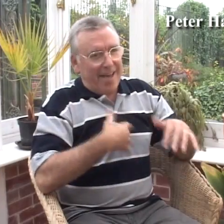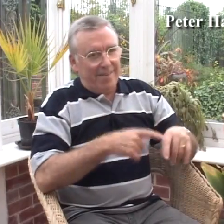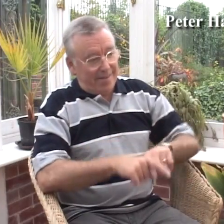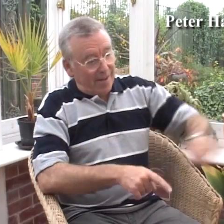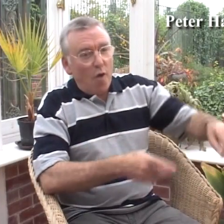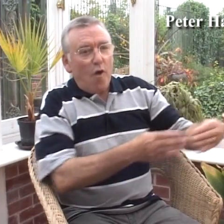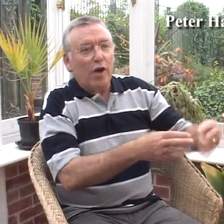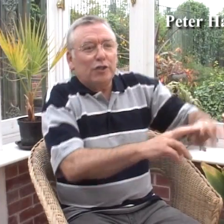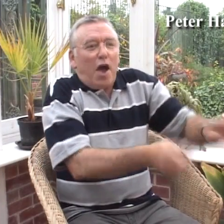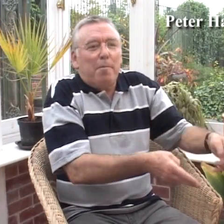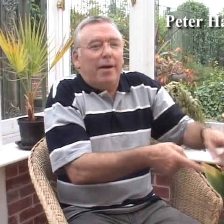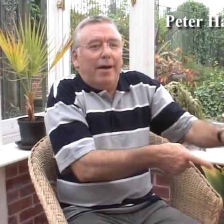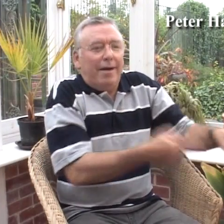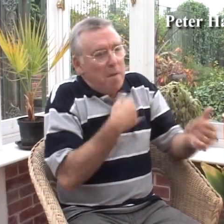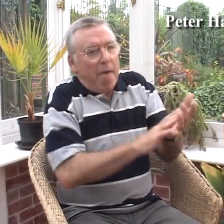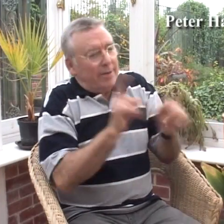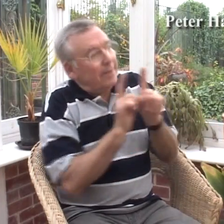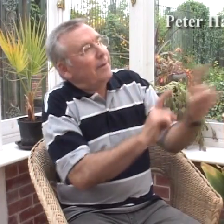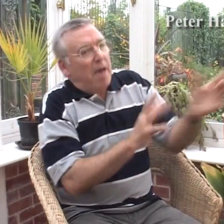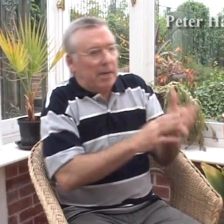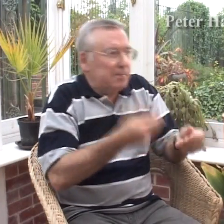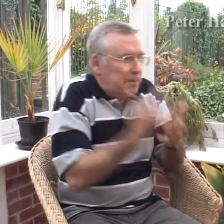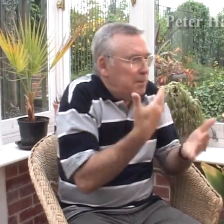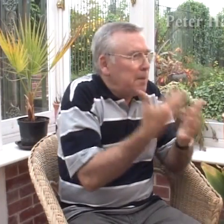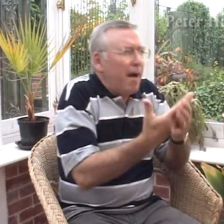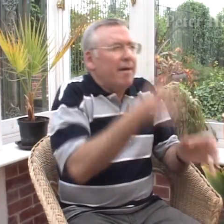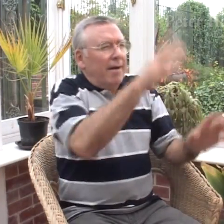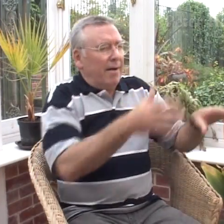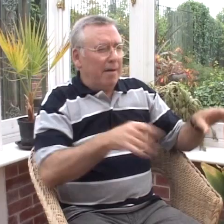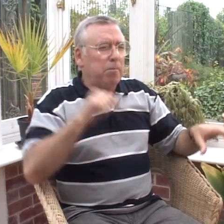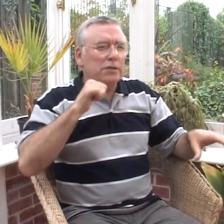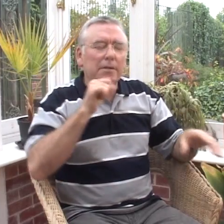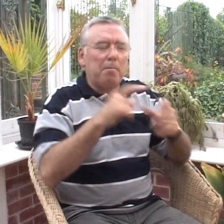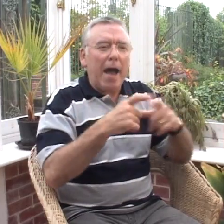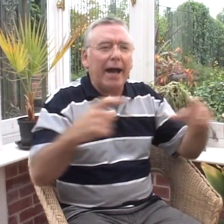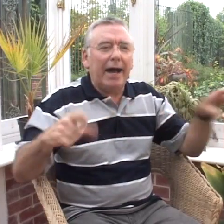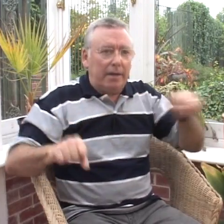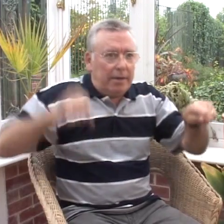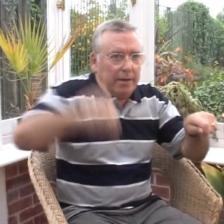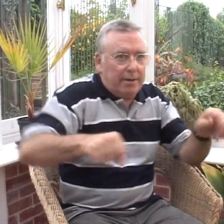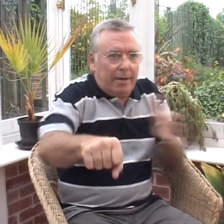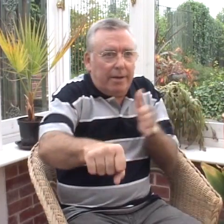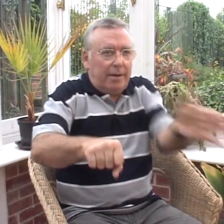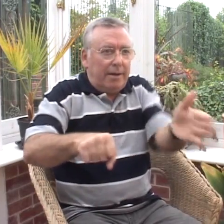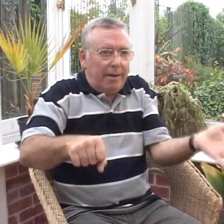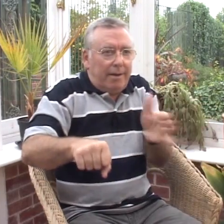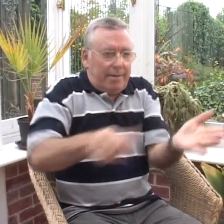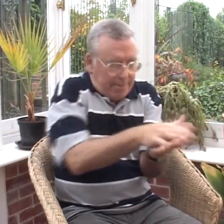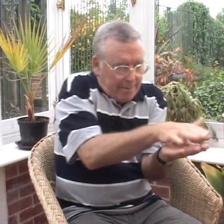We used to live just by the corner shop. Me and my mum used to go there when she wanted her groceries. She used to get bacon which was sliced and